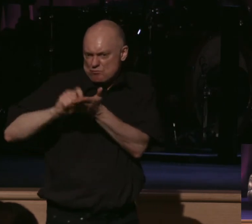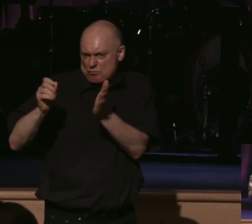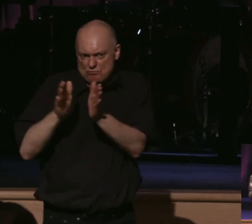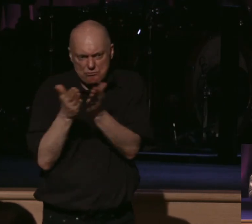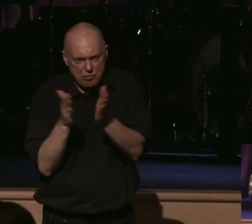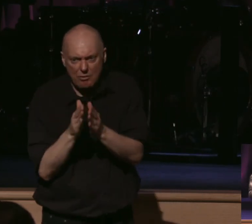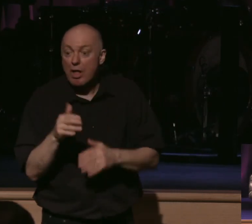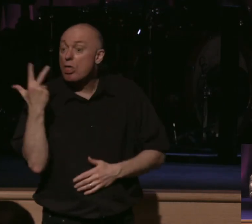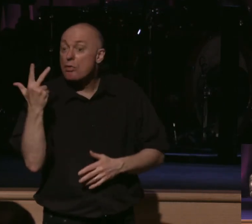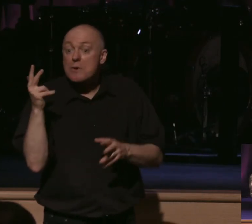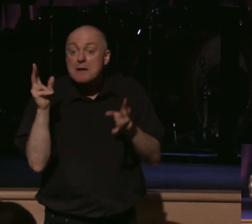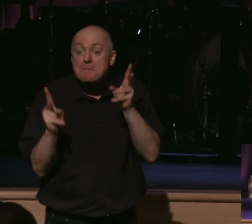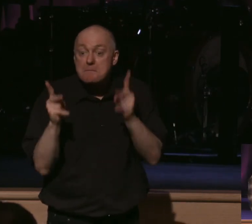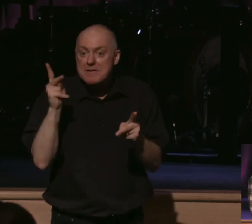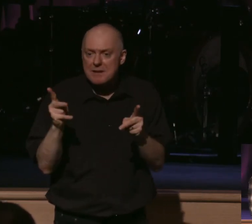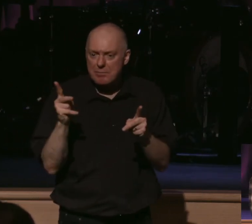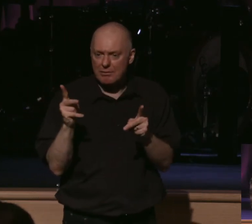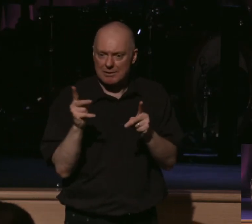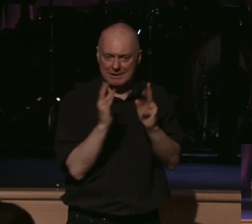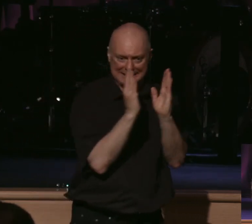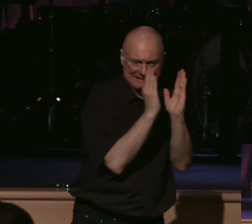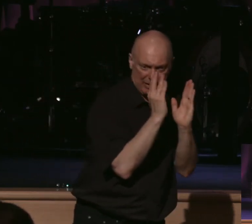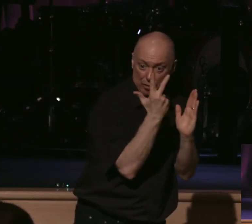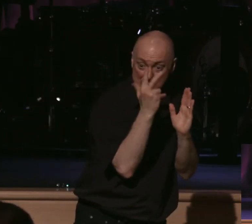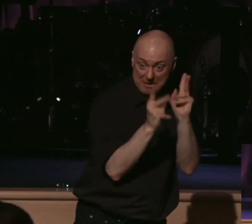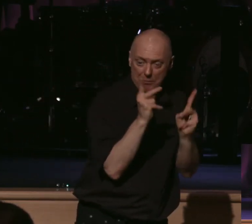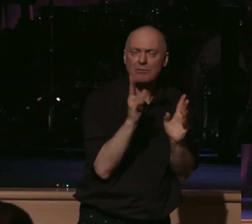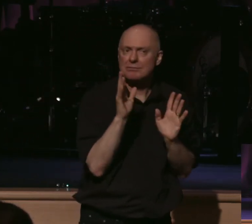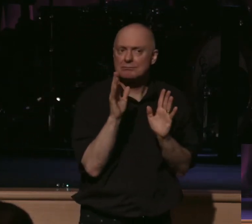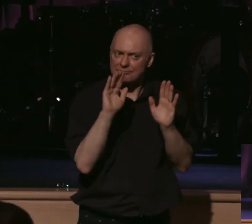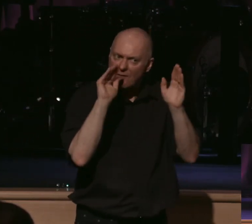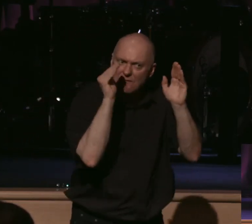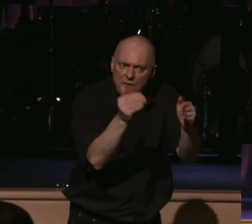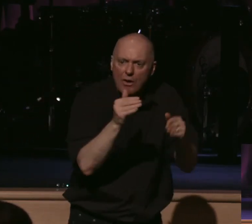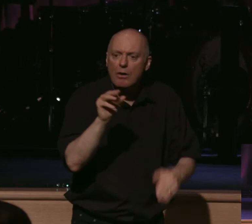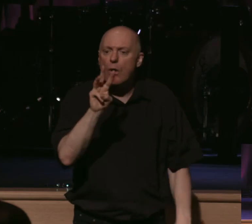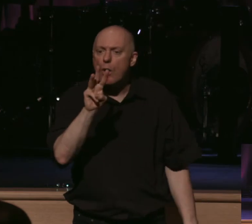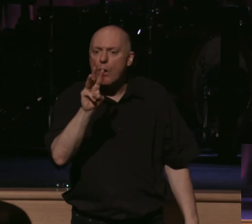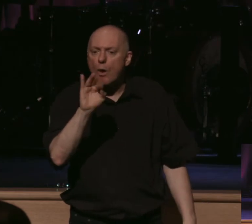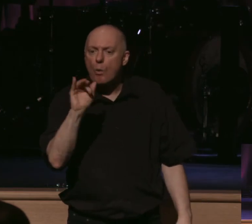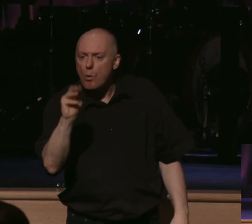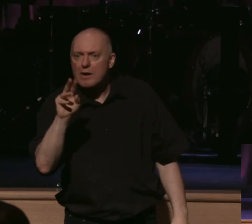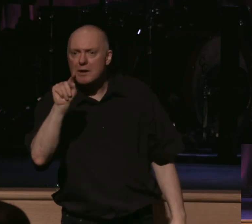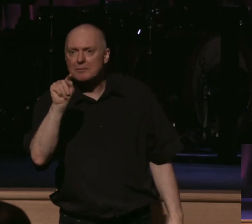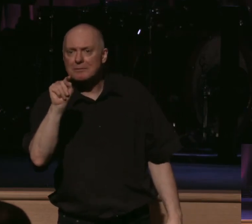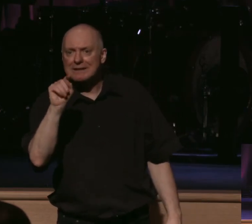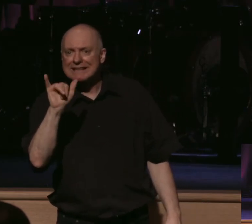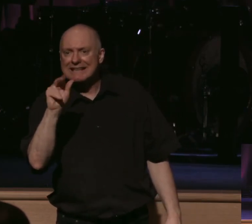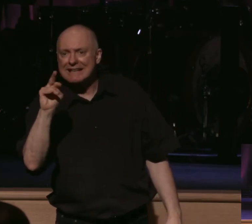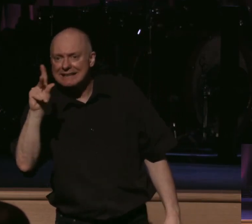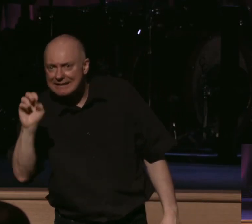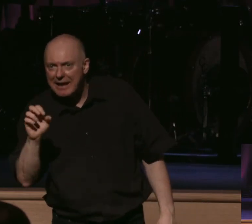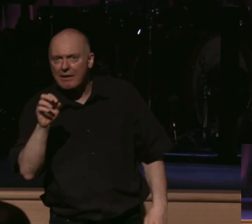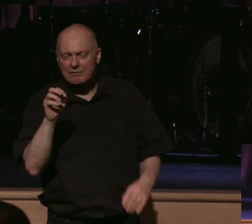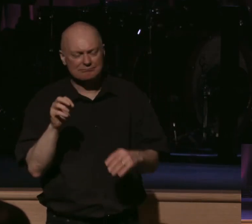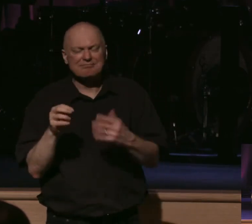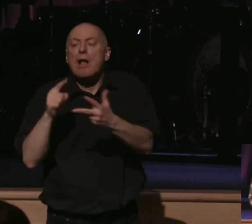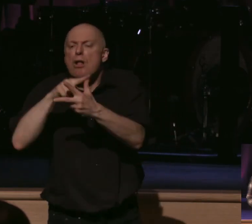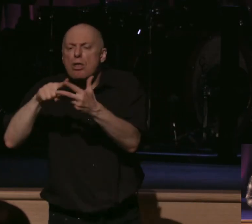three people he does biographies on each time. This one is the lives of William Tyndall, Adoniram Judson, and John Payton. I have been